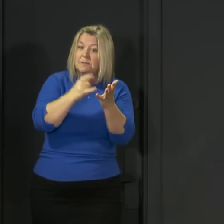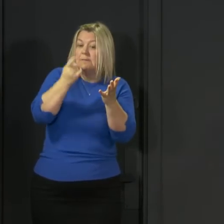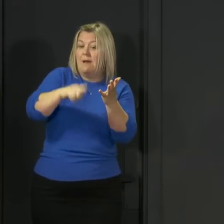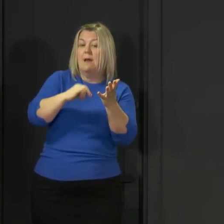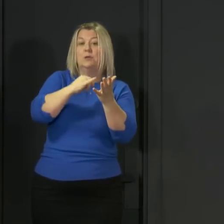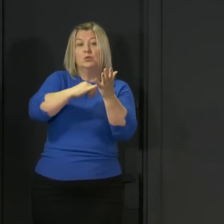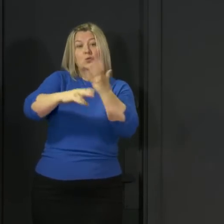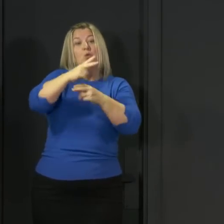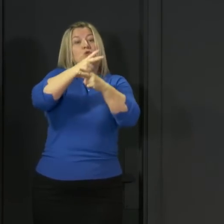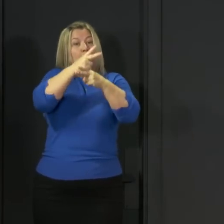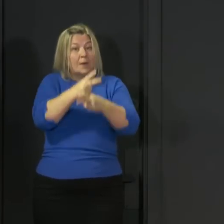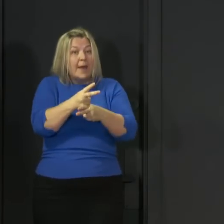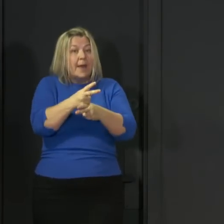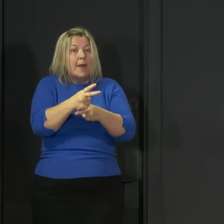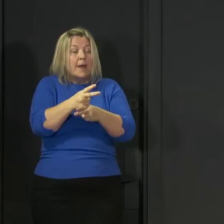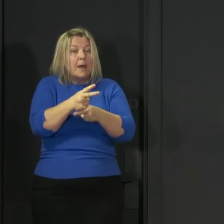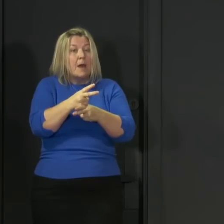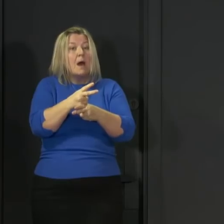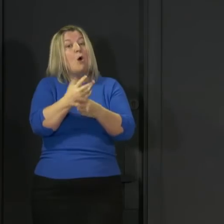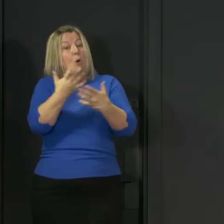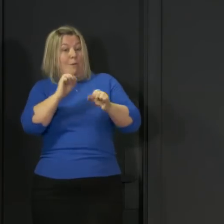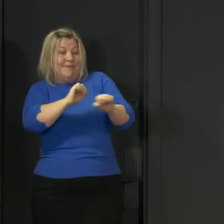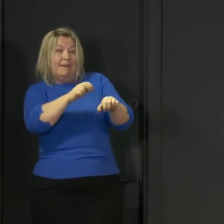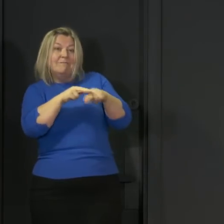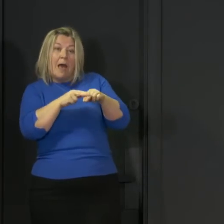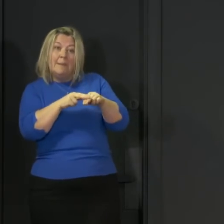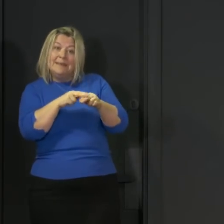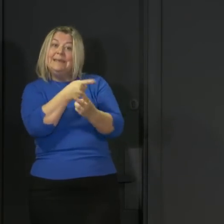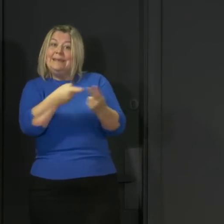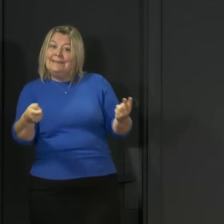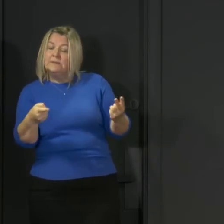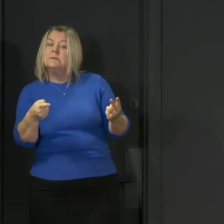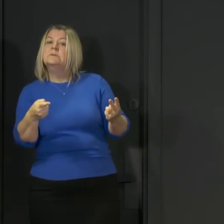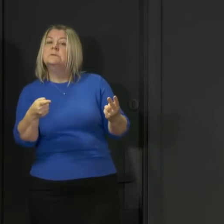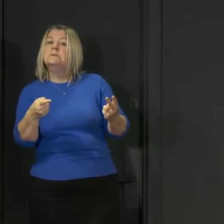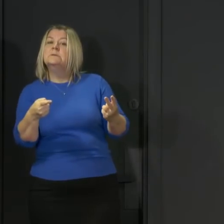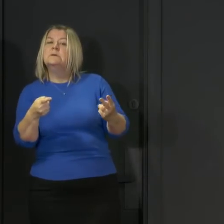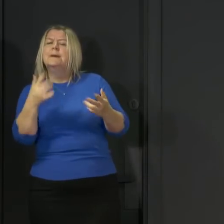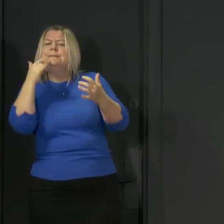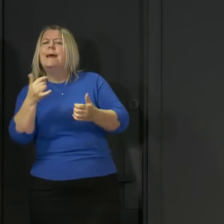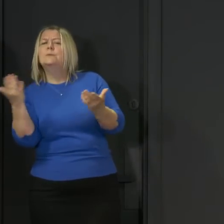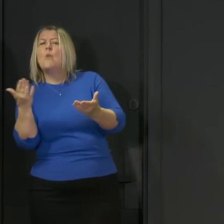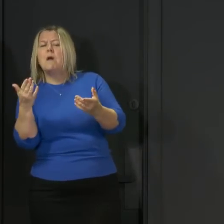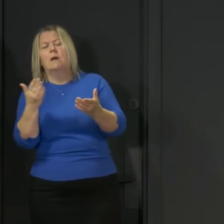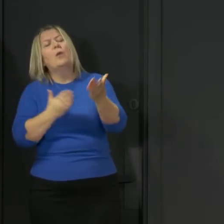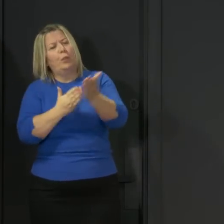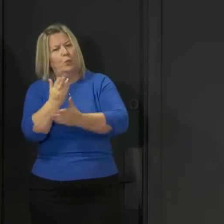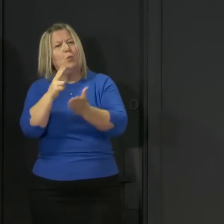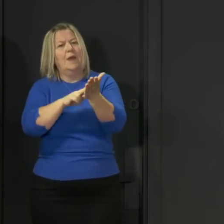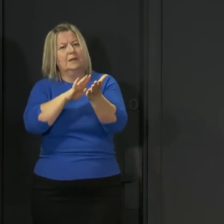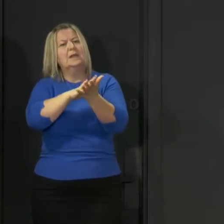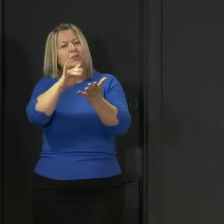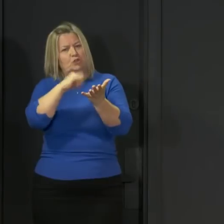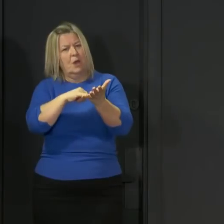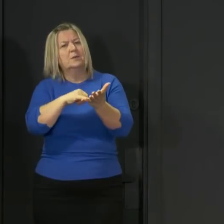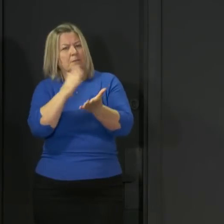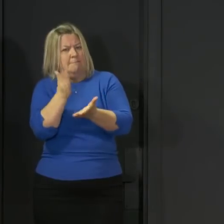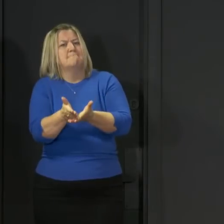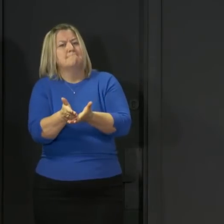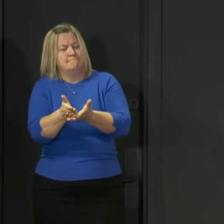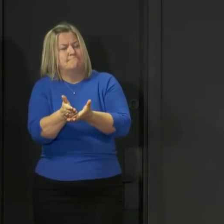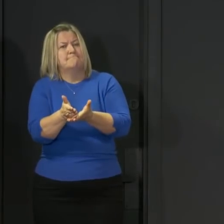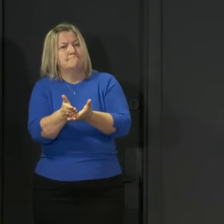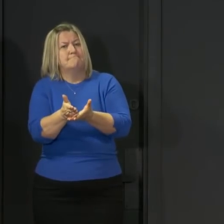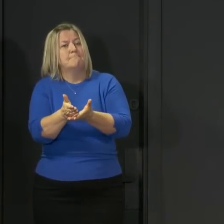or symptomatic household members of those workers, testing should still be accessed through the NHS. This testing ensures